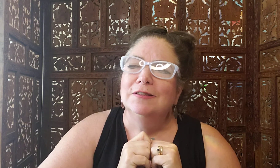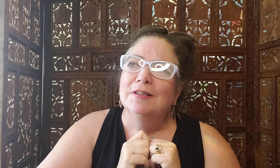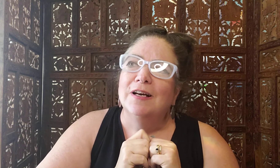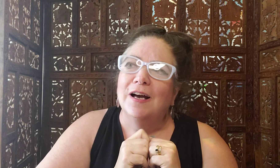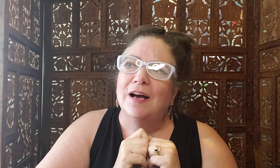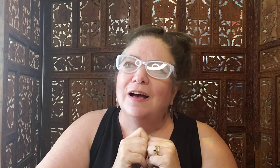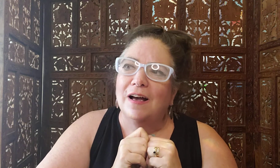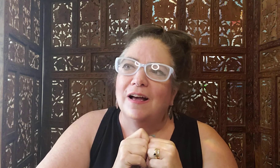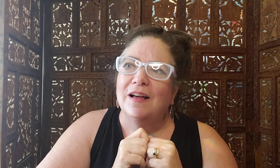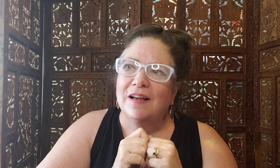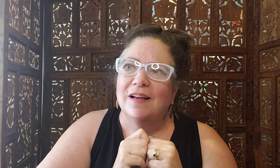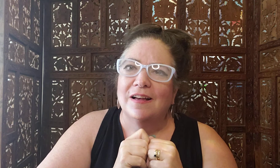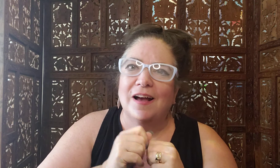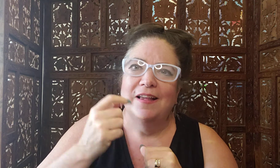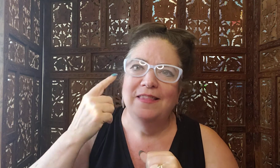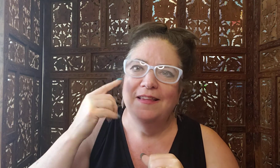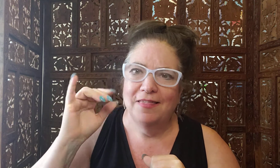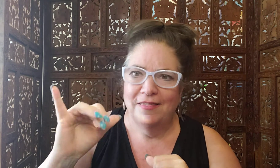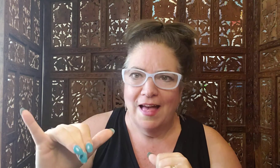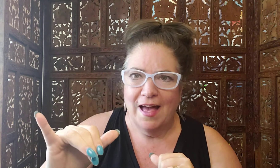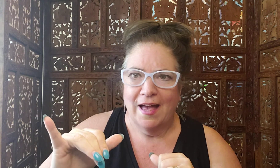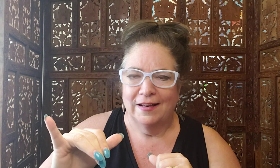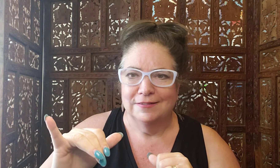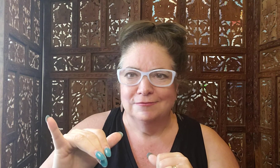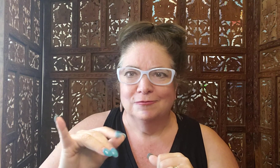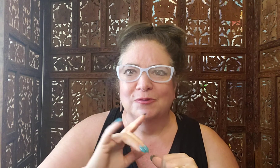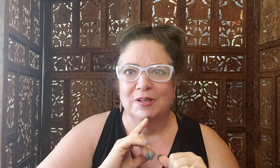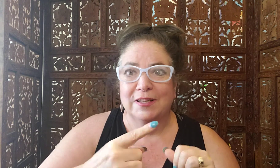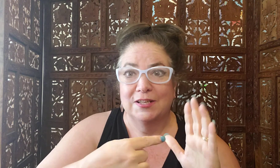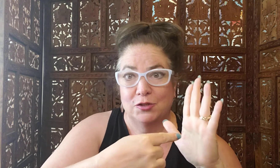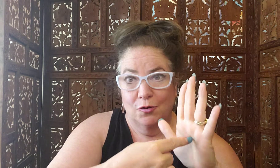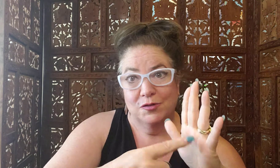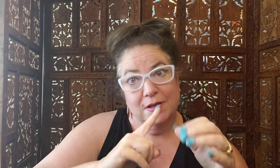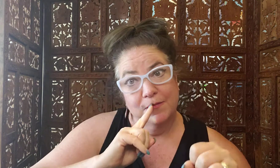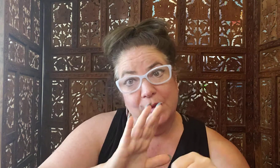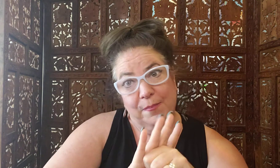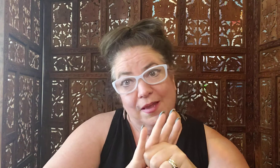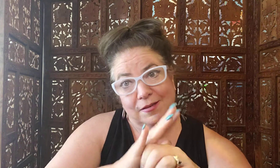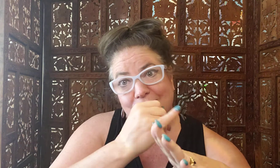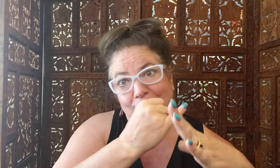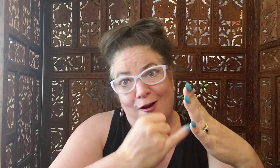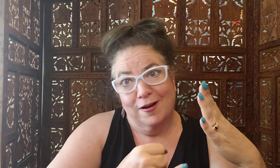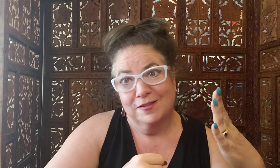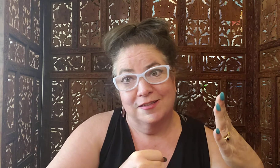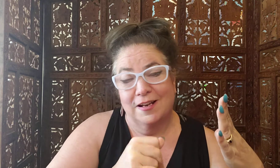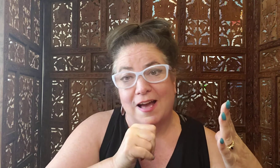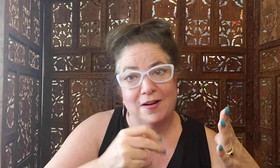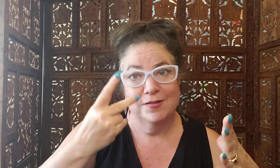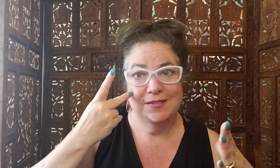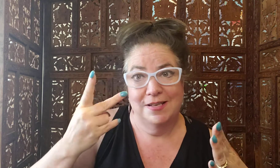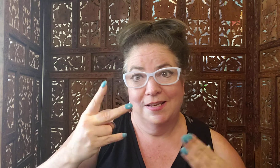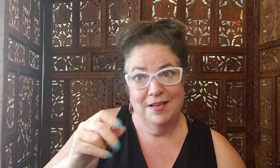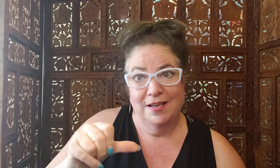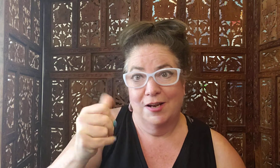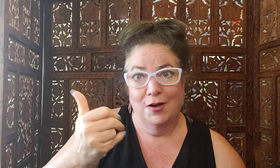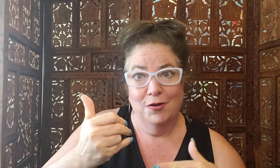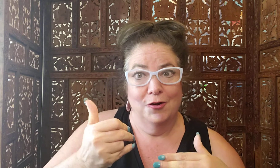Uh, I think that really shows a commitment to the arts that I don't see in other